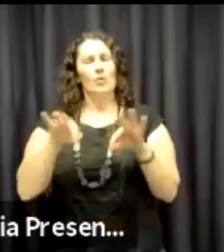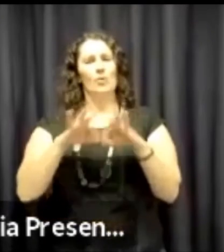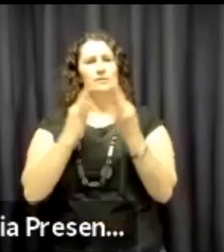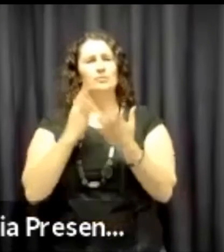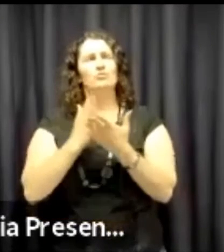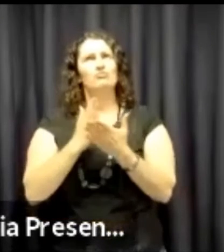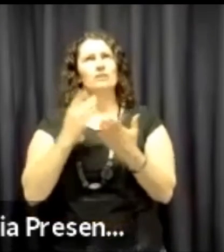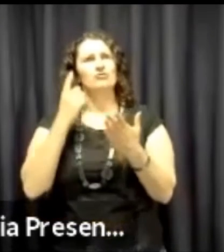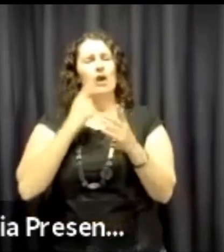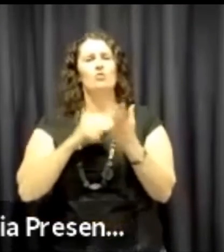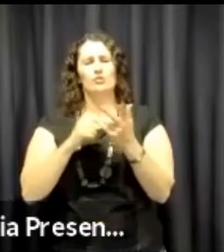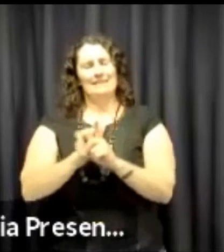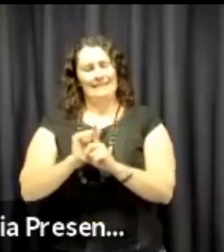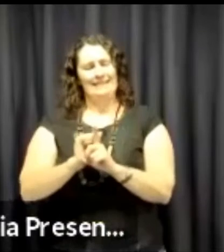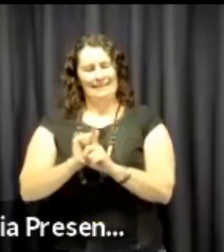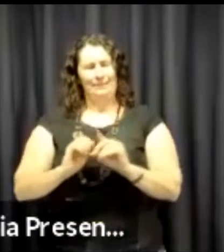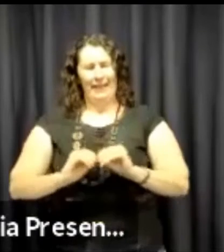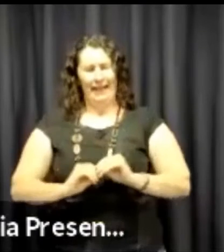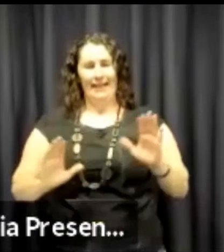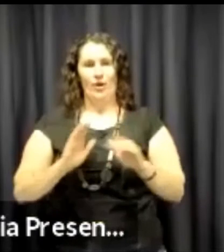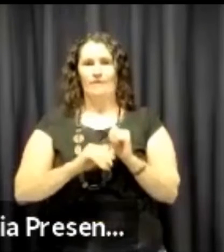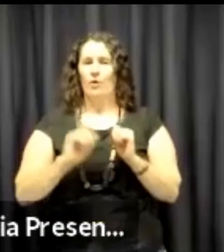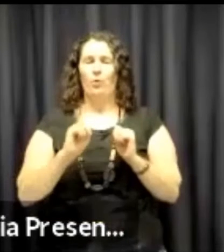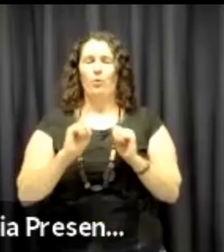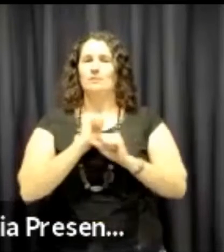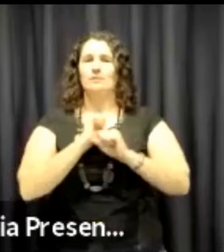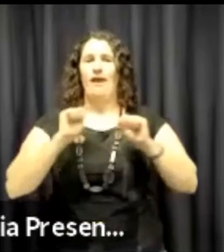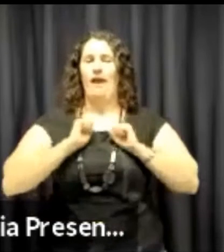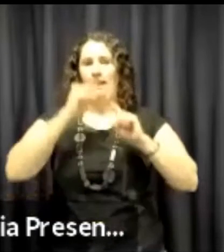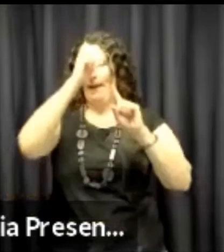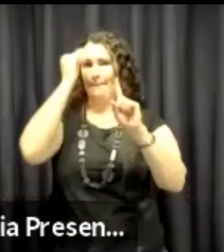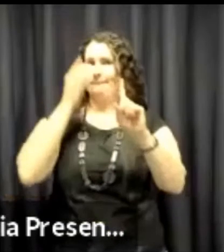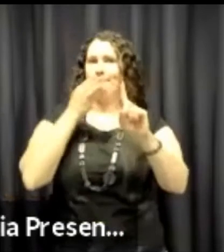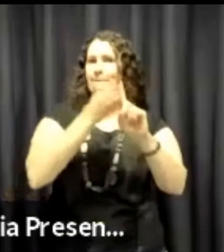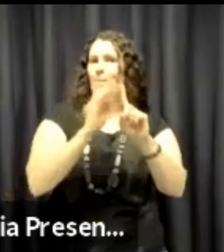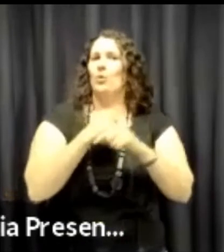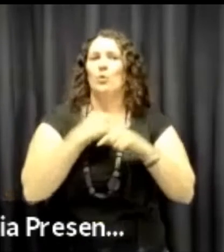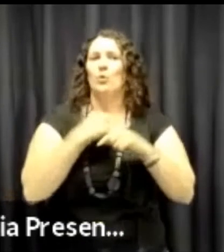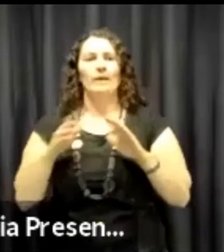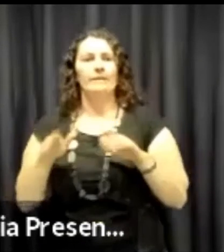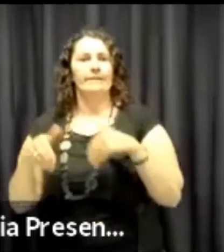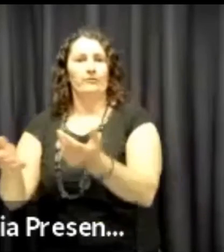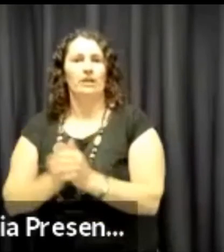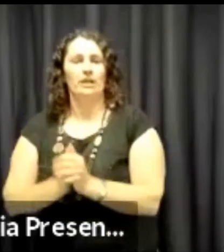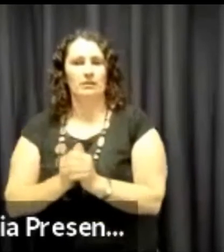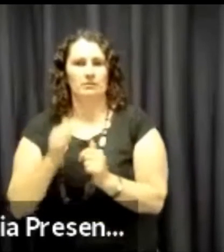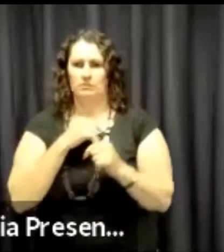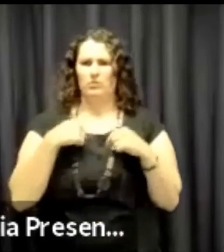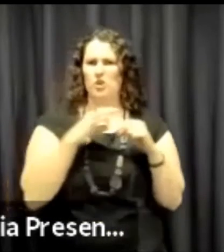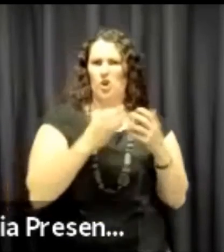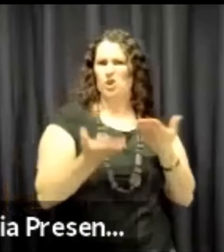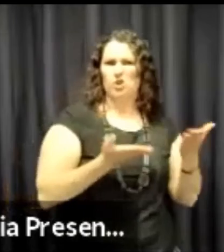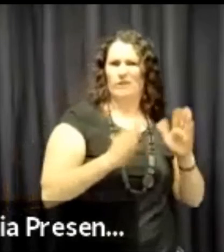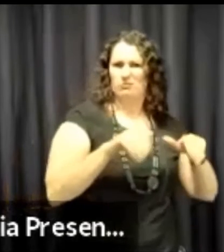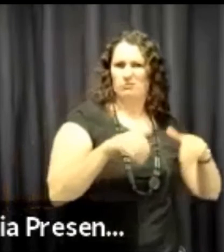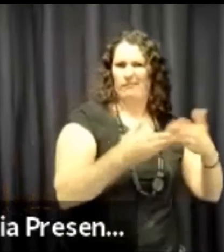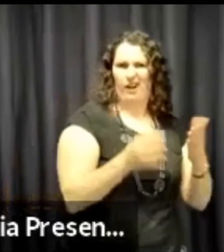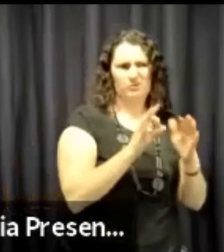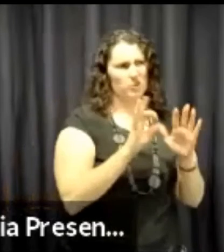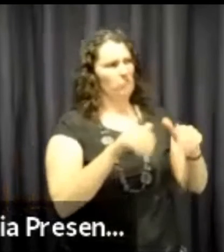Another thing too I think the organisation is certainly trying to be clear on is what is our aim, what is our purpose, what are we looking at delivering? We're